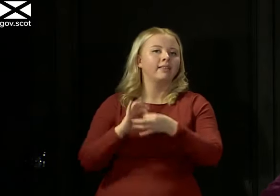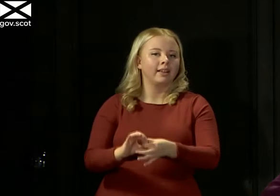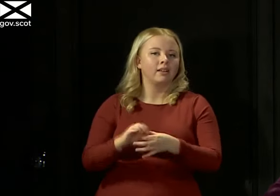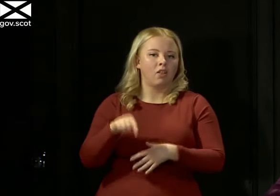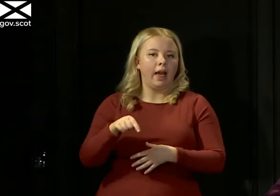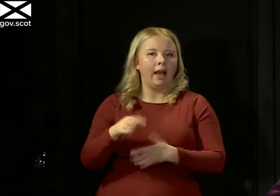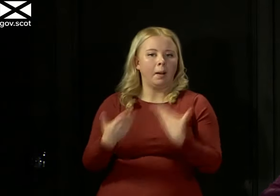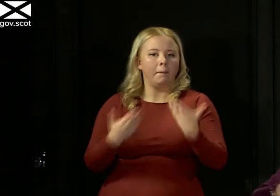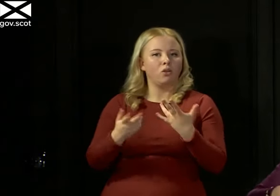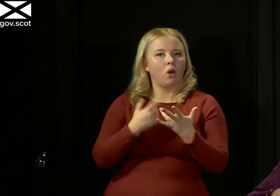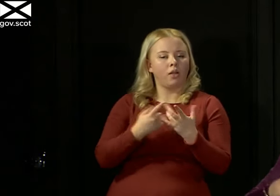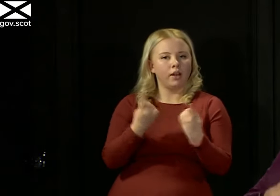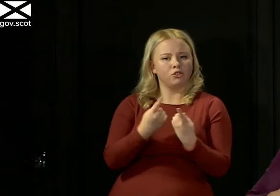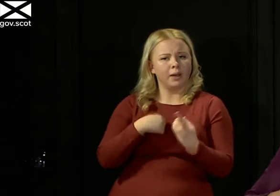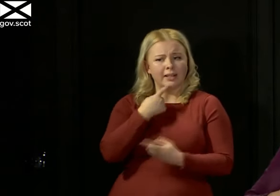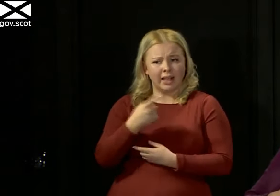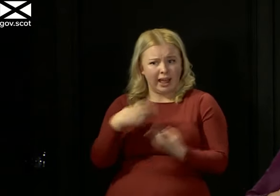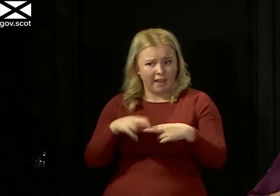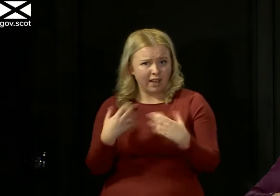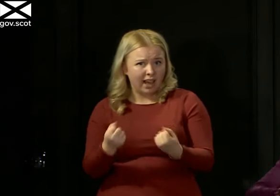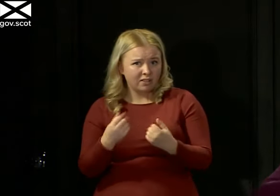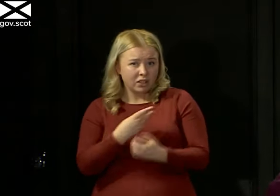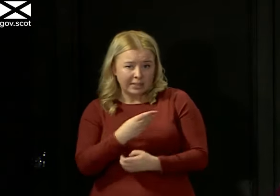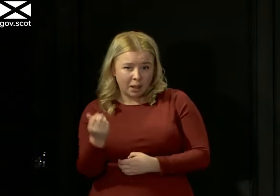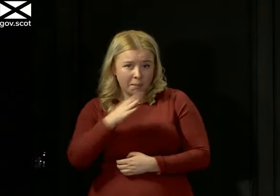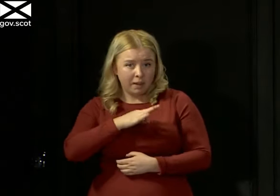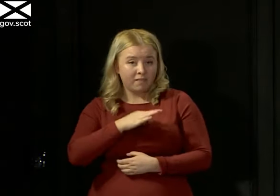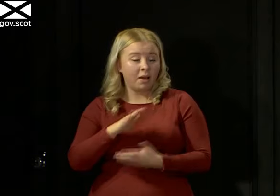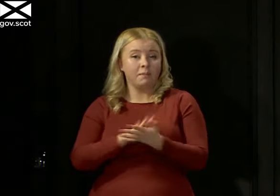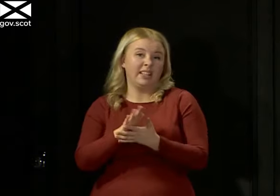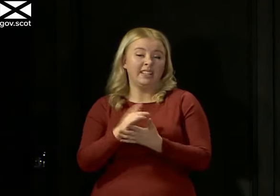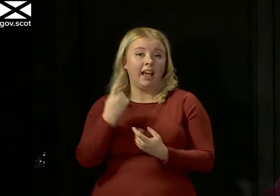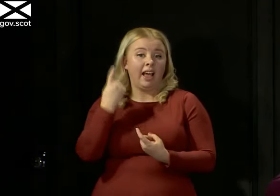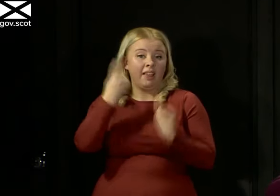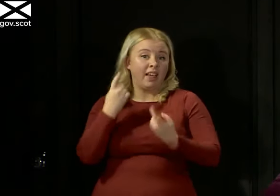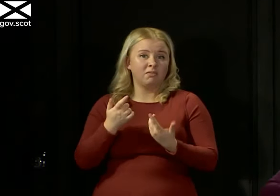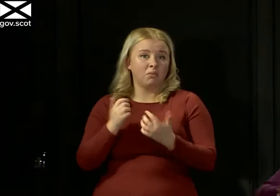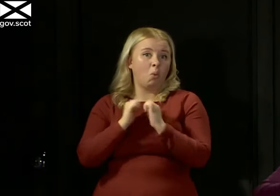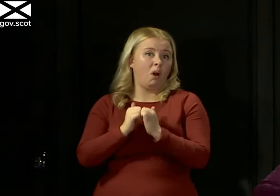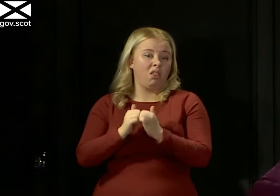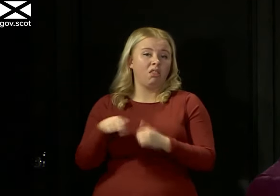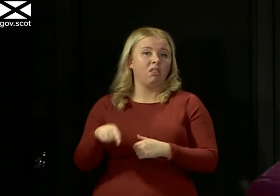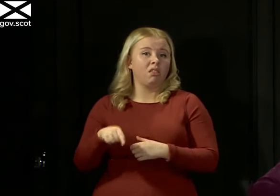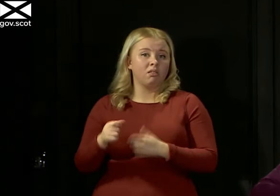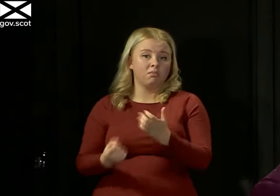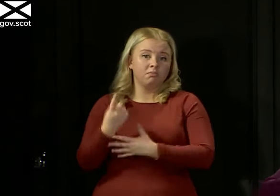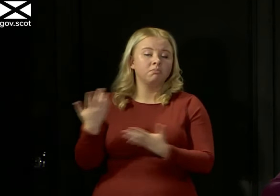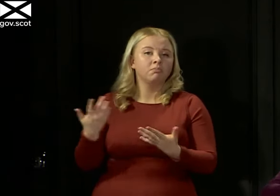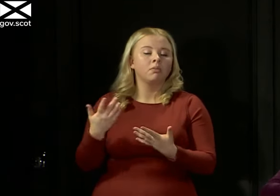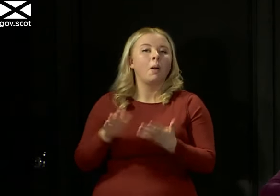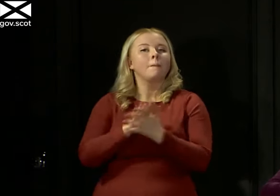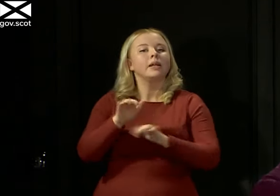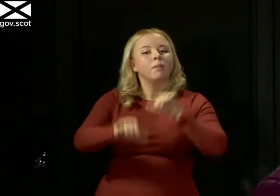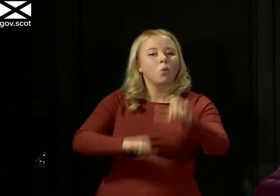issues. So I applied judgement to that and said, well, if there is some benefit we can get from that, then I think it's worth doing. So that's the kind of process of taking advice,